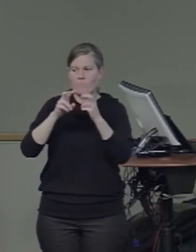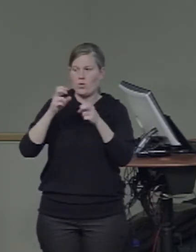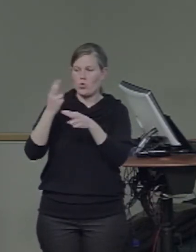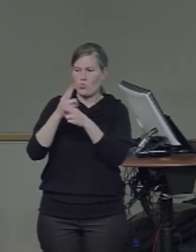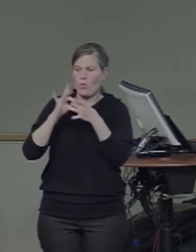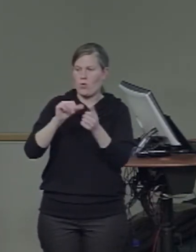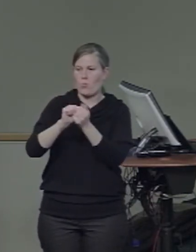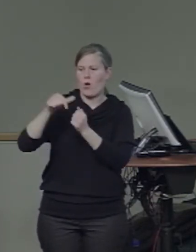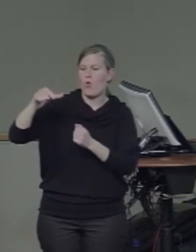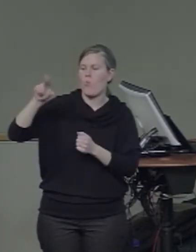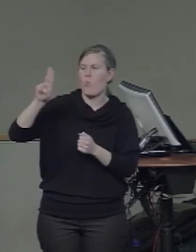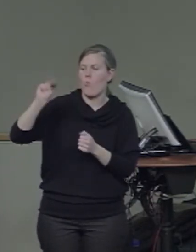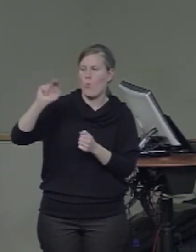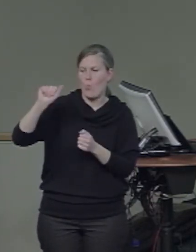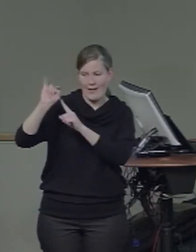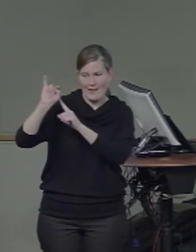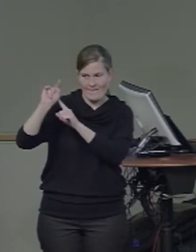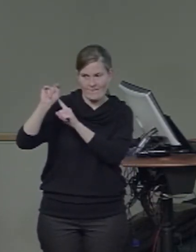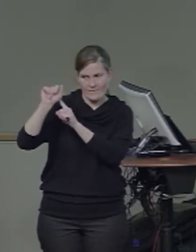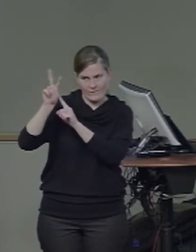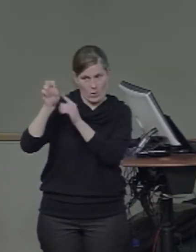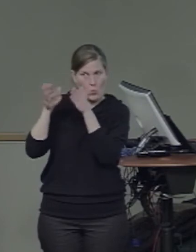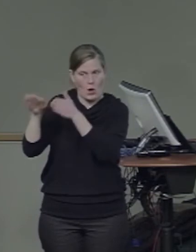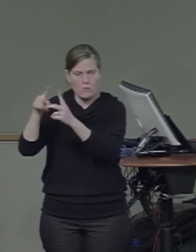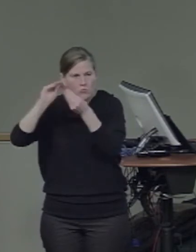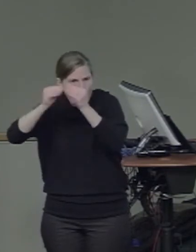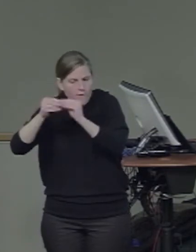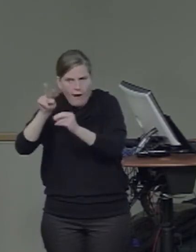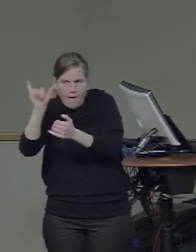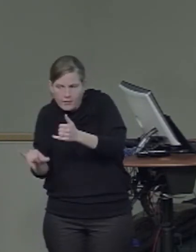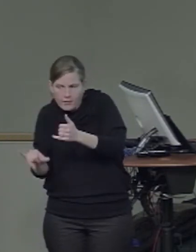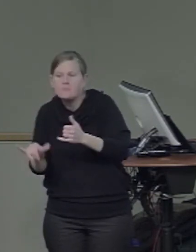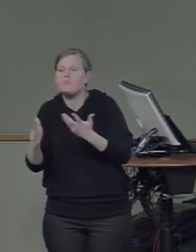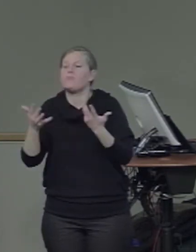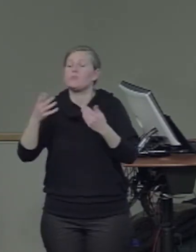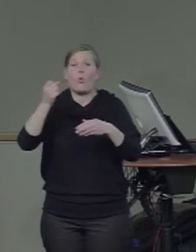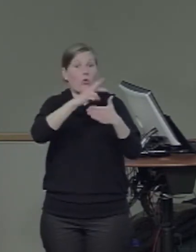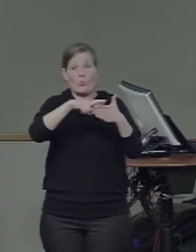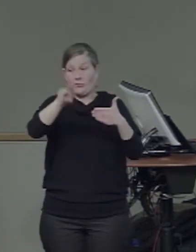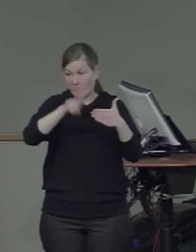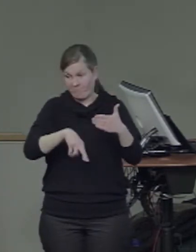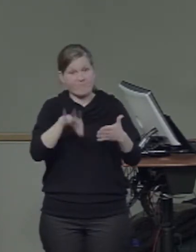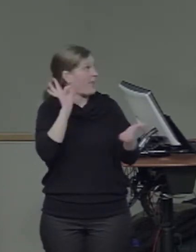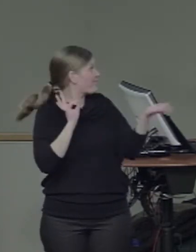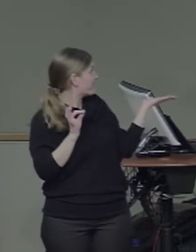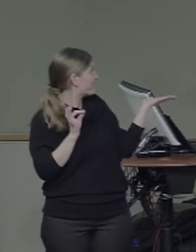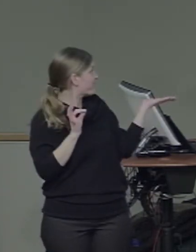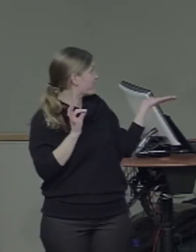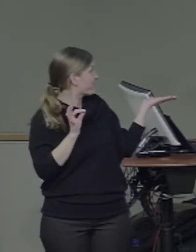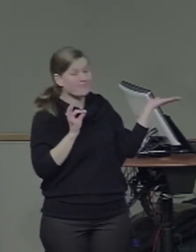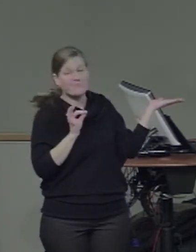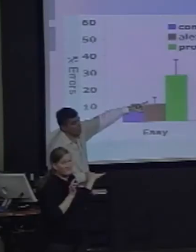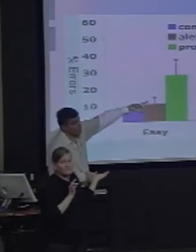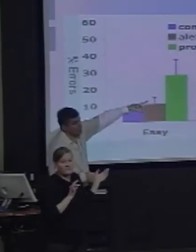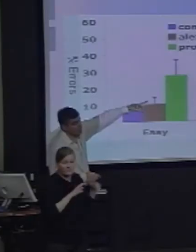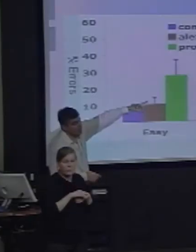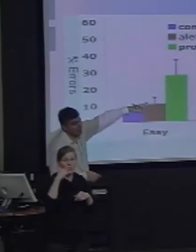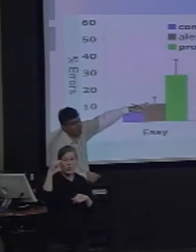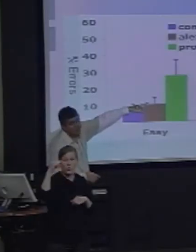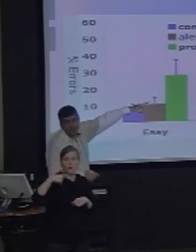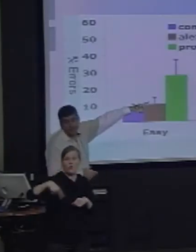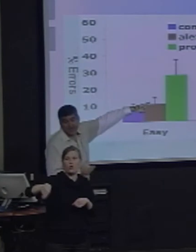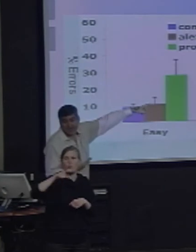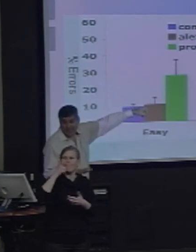there's a kind of a hint of a difficulty effect overall. You can see that the prosopagnosics in green are really quite